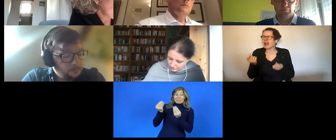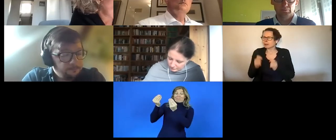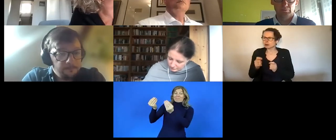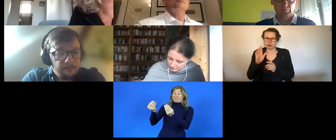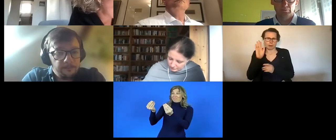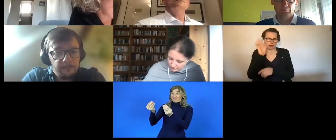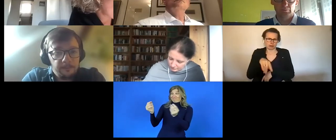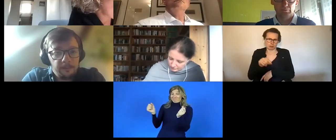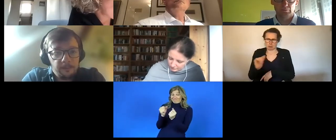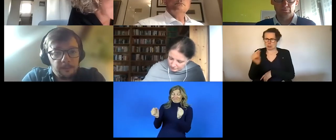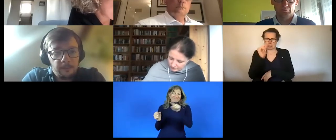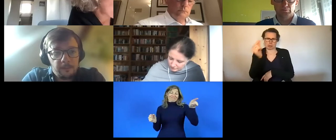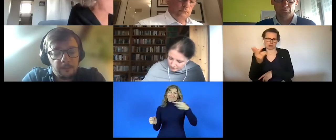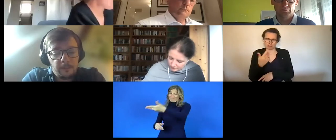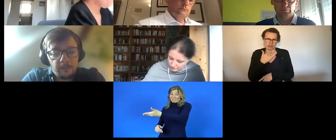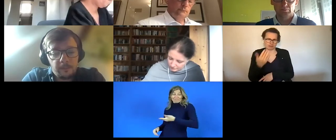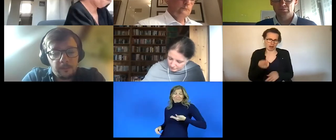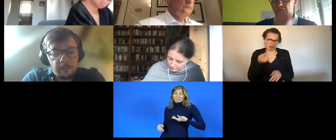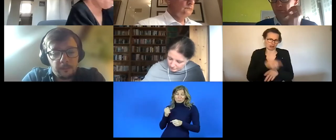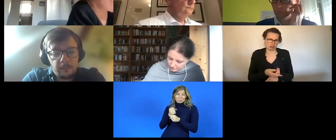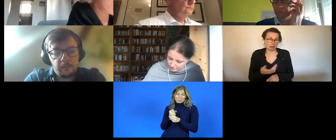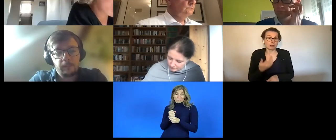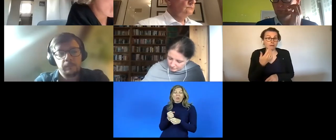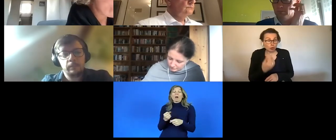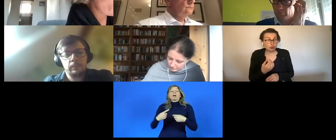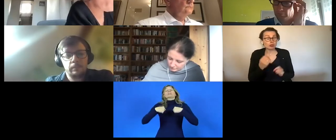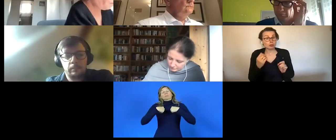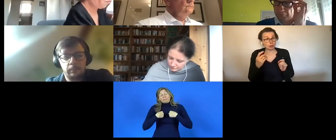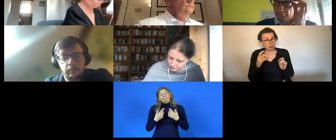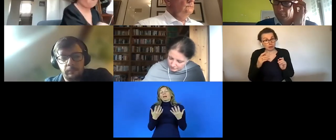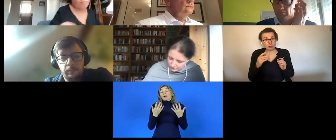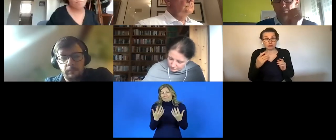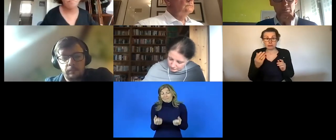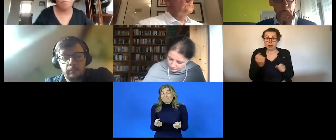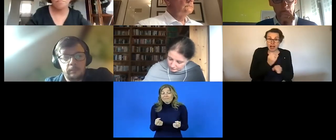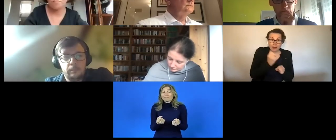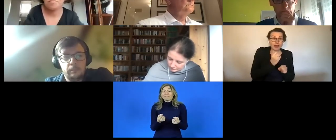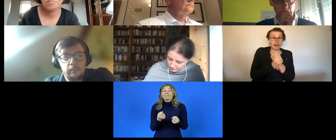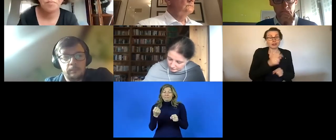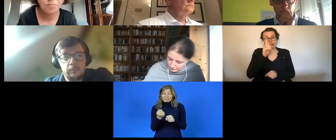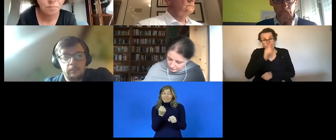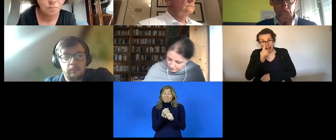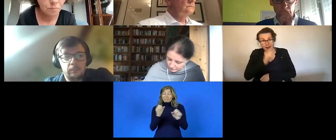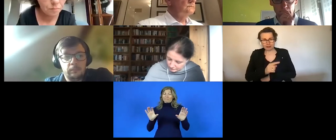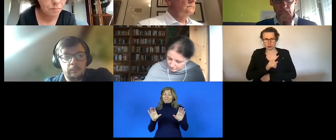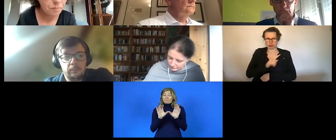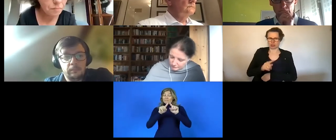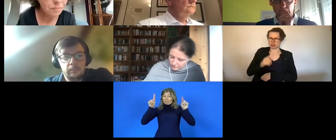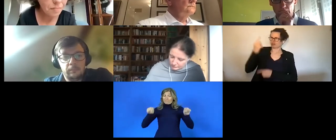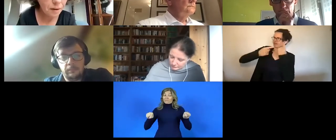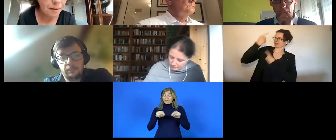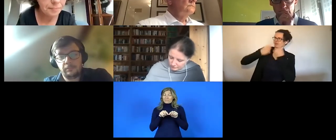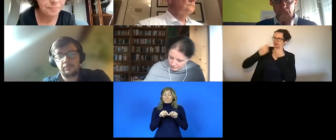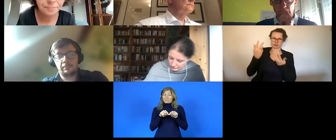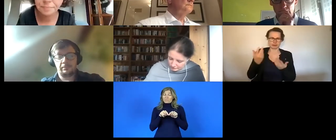wants to employ us i do have a certificate um for job training but it's not uh